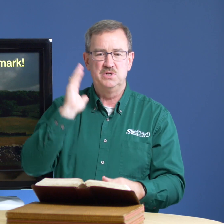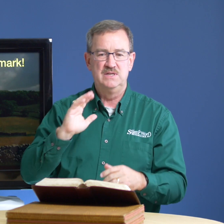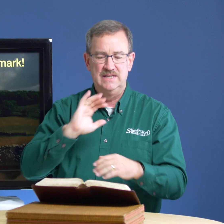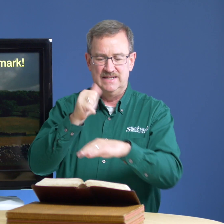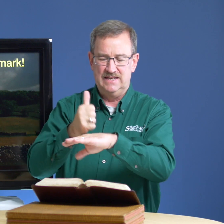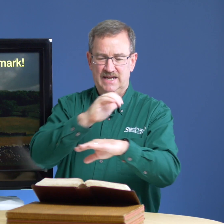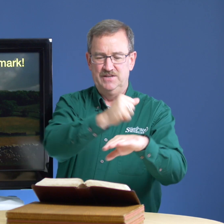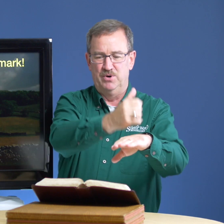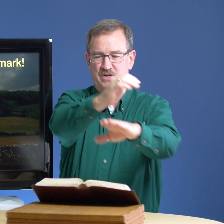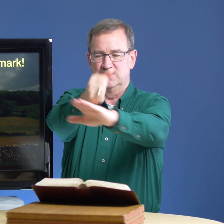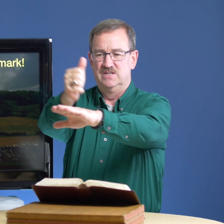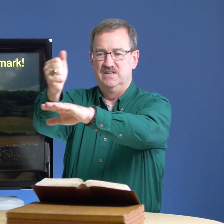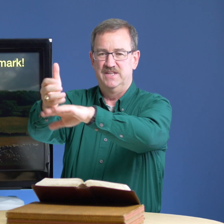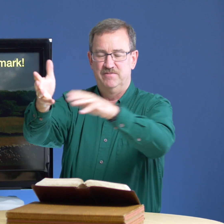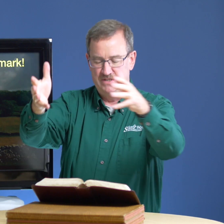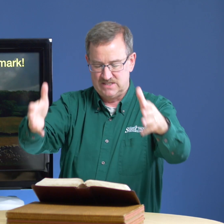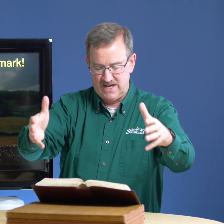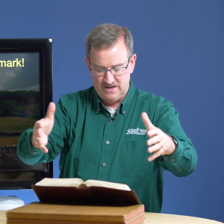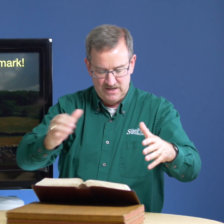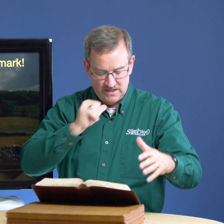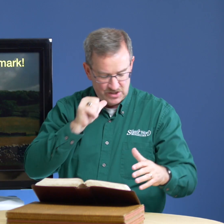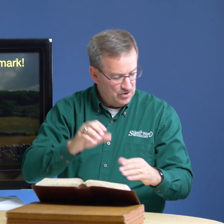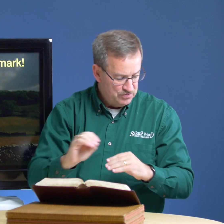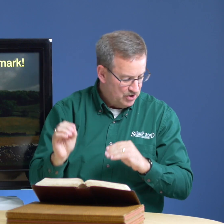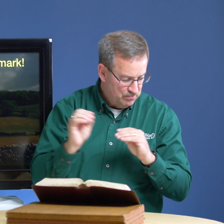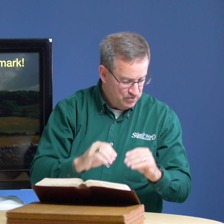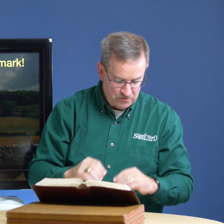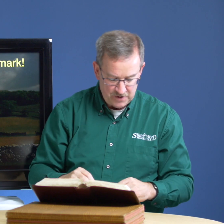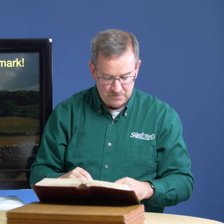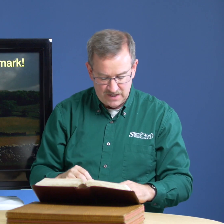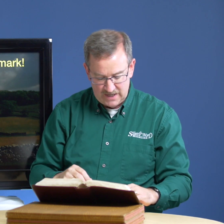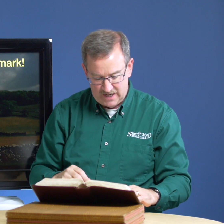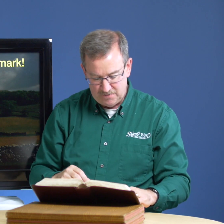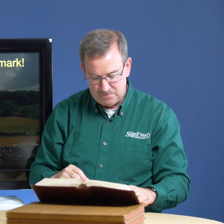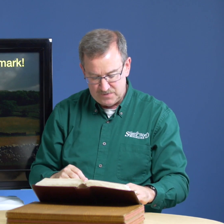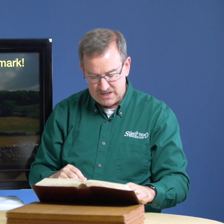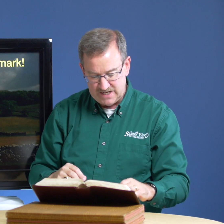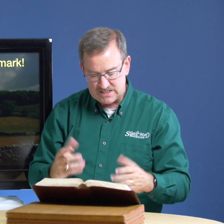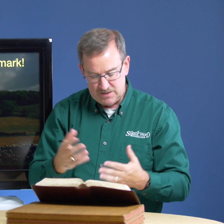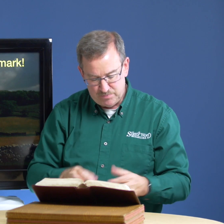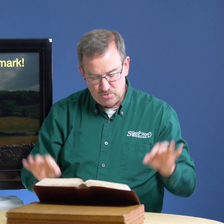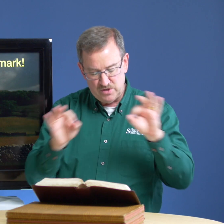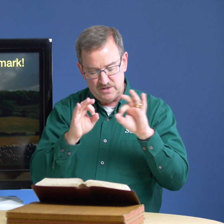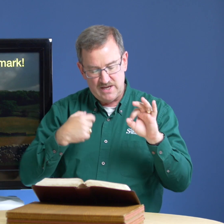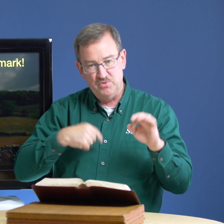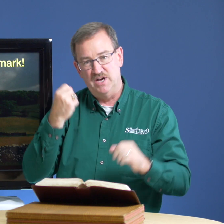landmarks that have been set don't don't move them um it's important that we